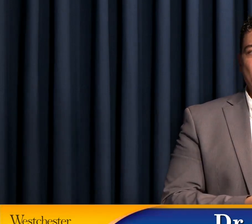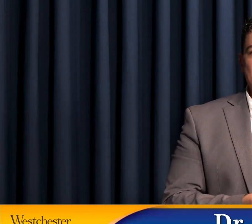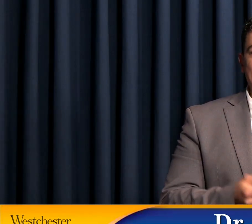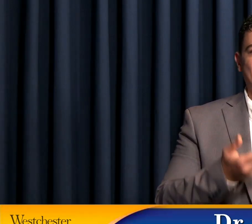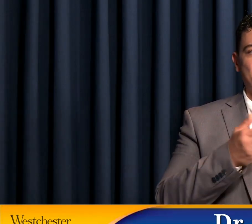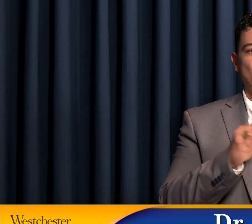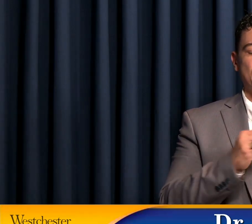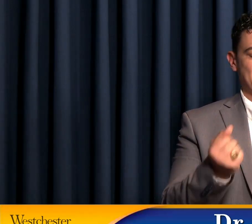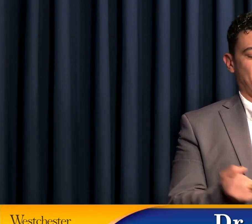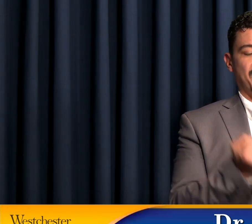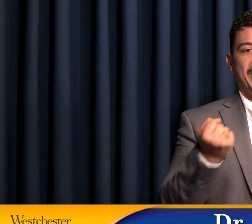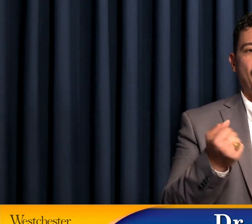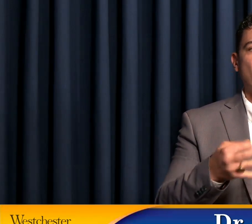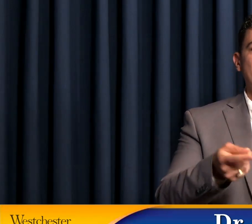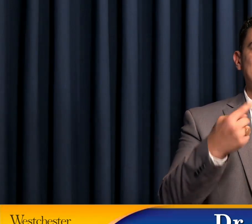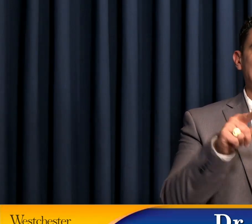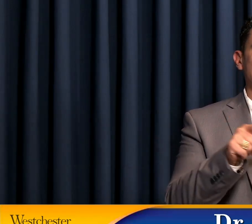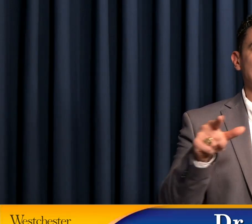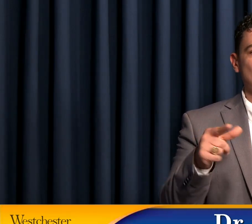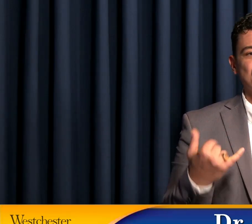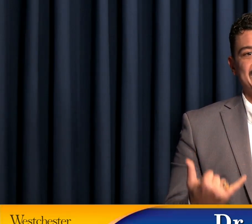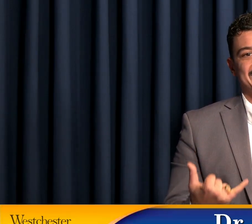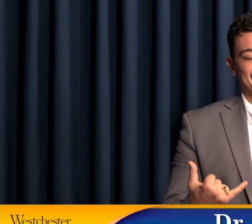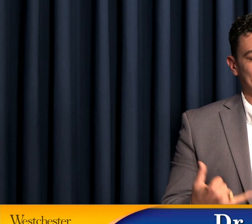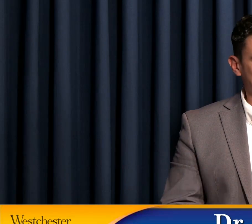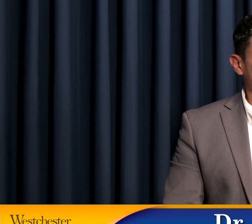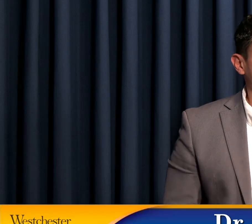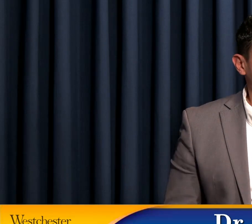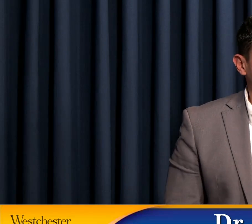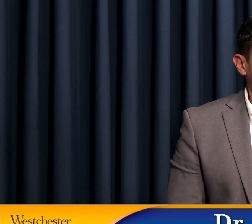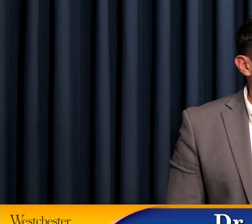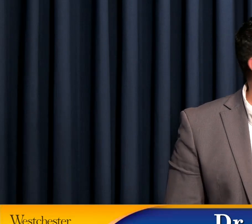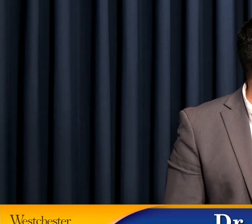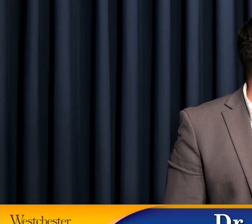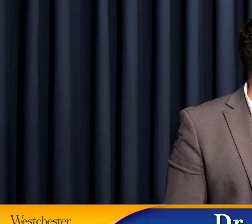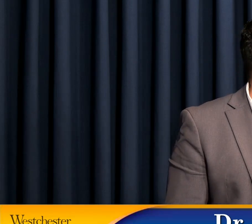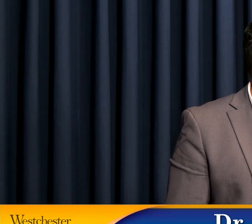the deaf community, and celebrating the power of sign language today.